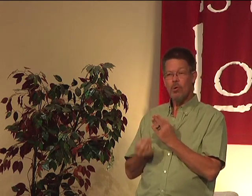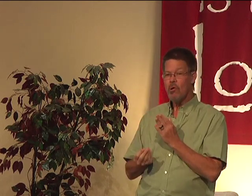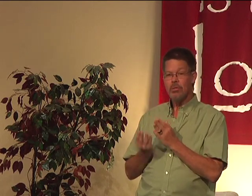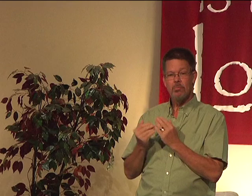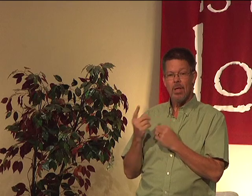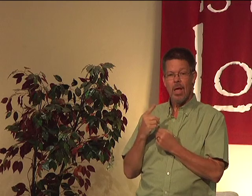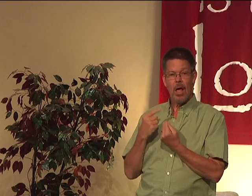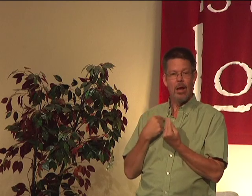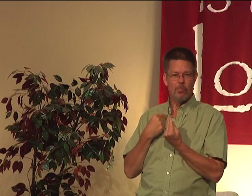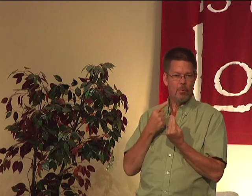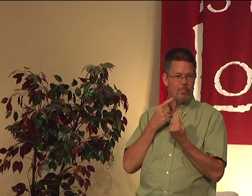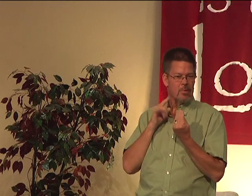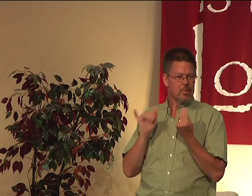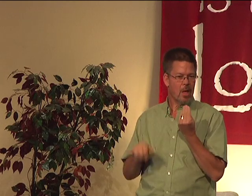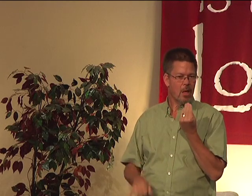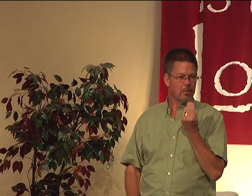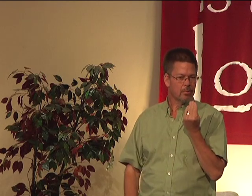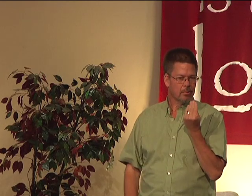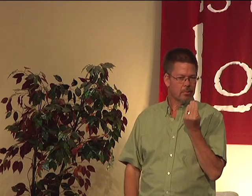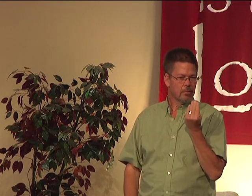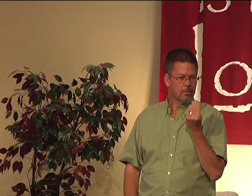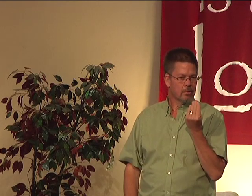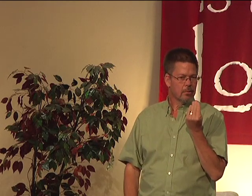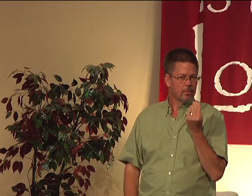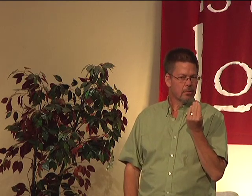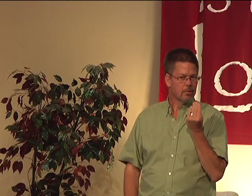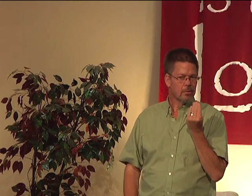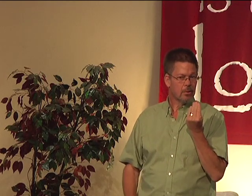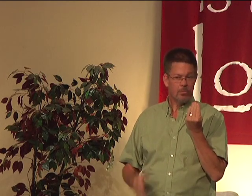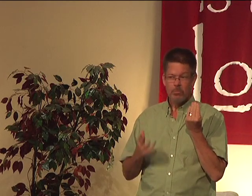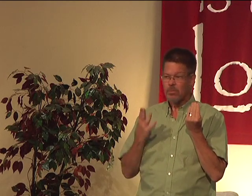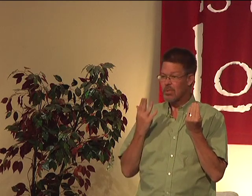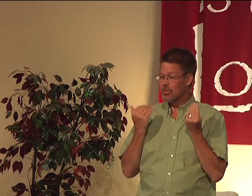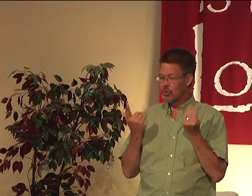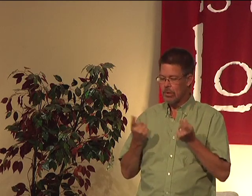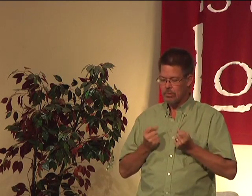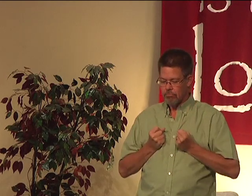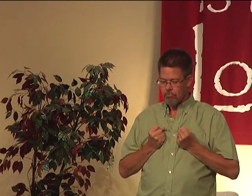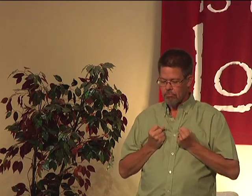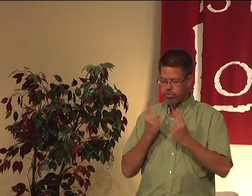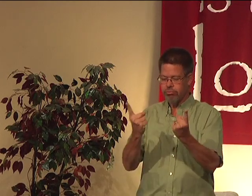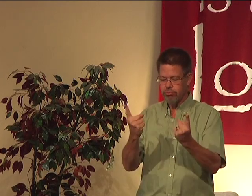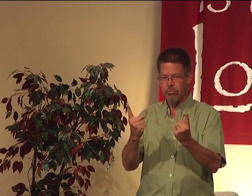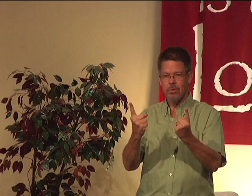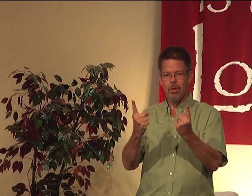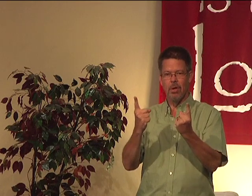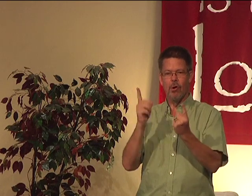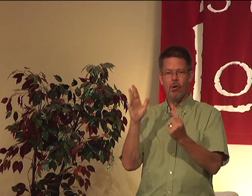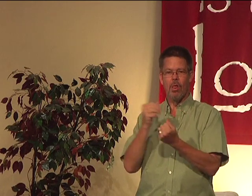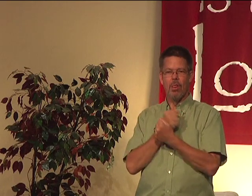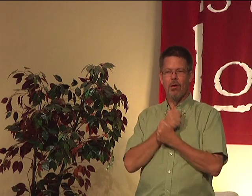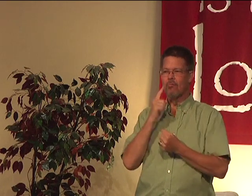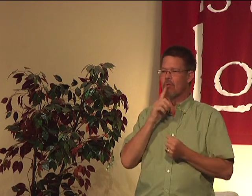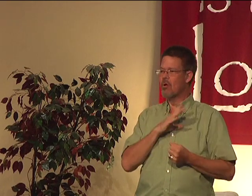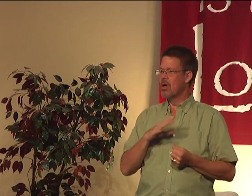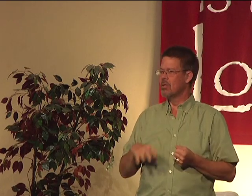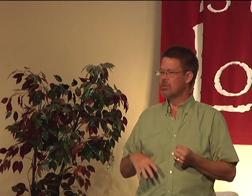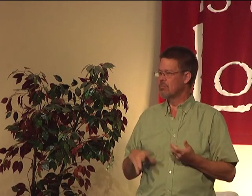videotape her because she's going to be gone someday. And I am going to miss them. Because she just shows